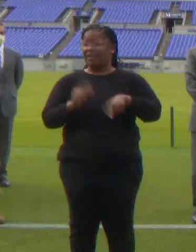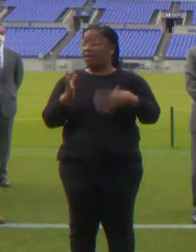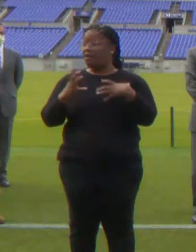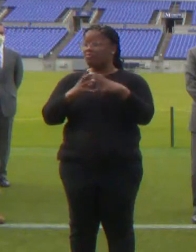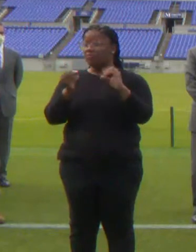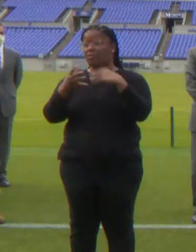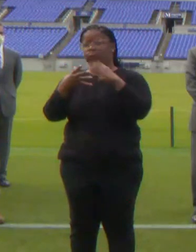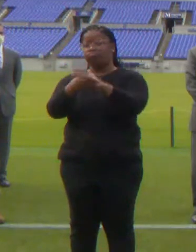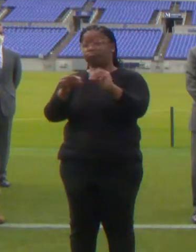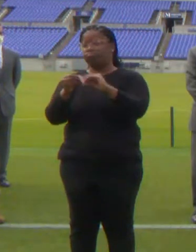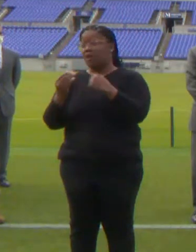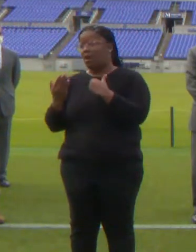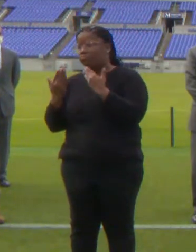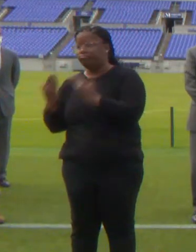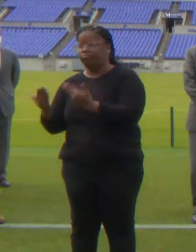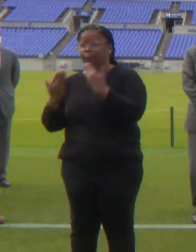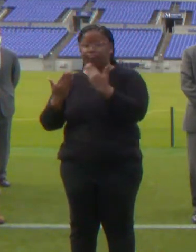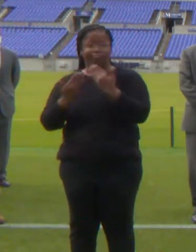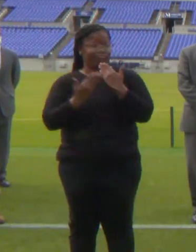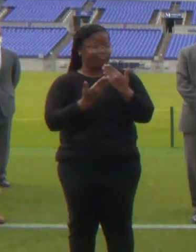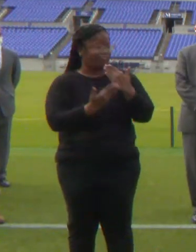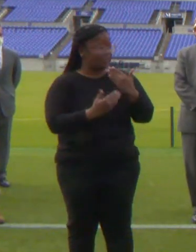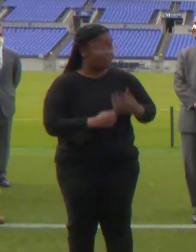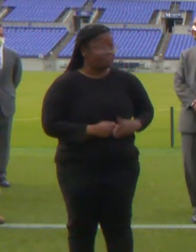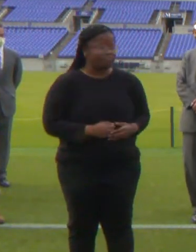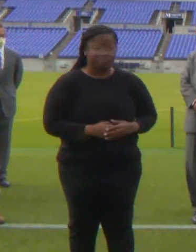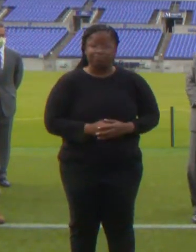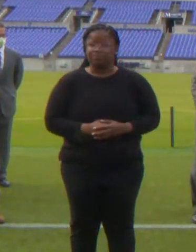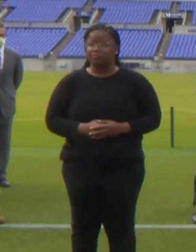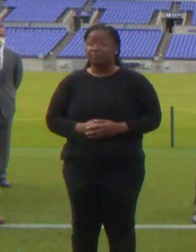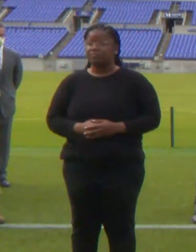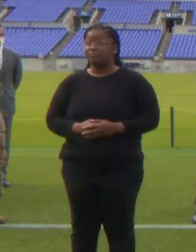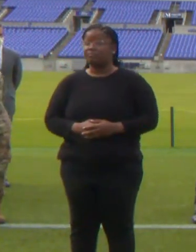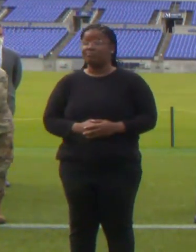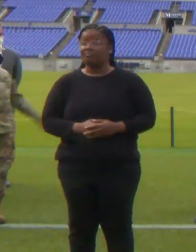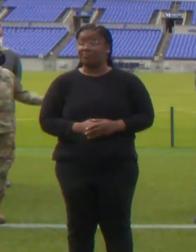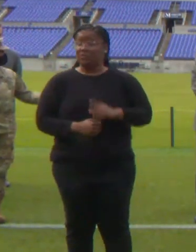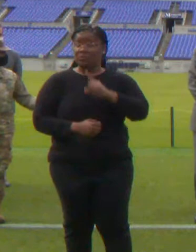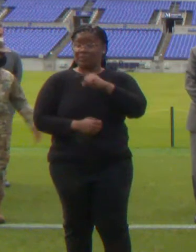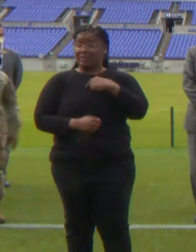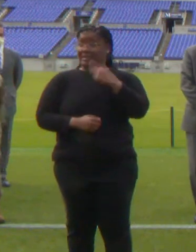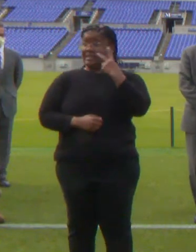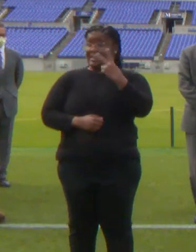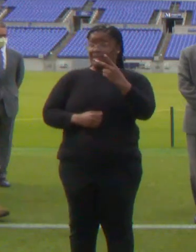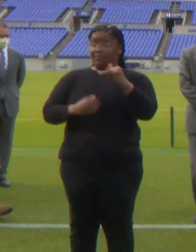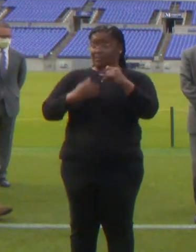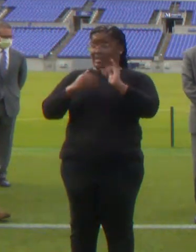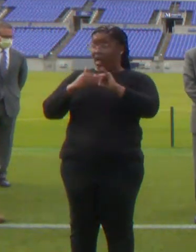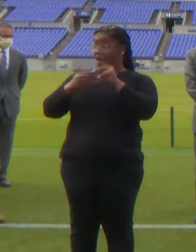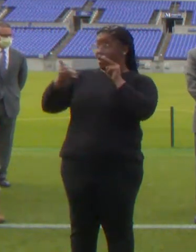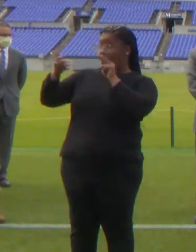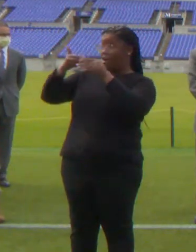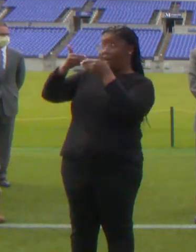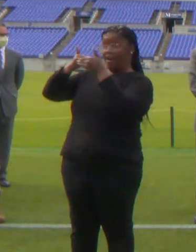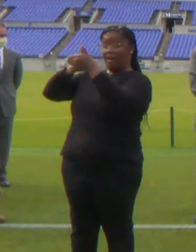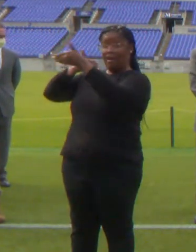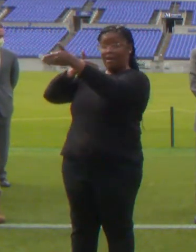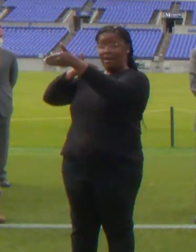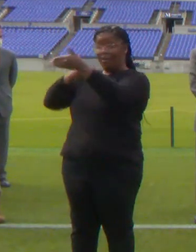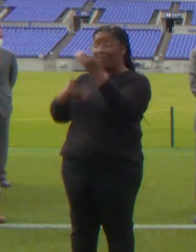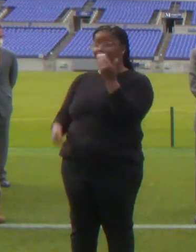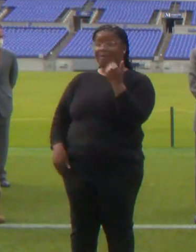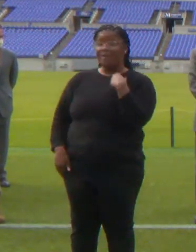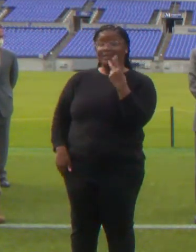The light we're seeing at the end of the tunnel is because of the Governor's guidance and leadership and